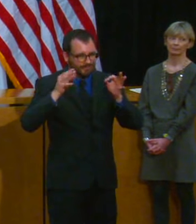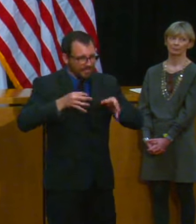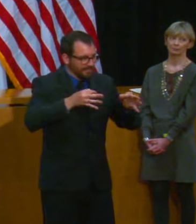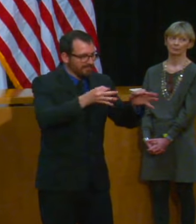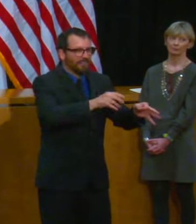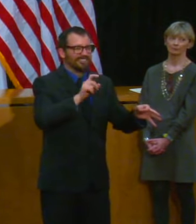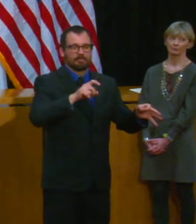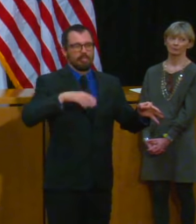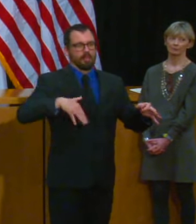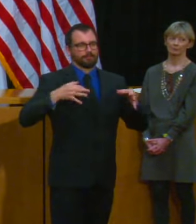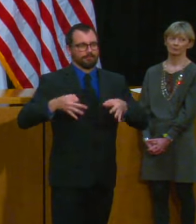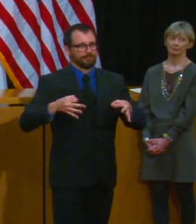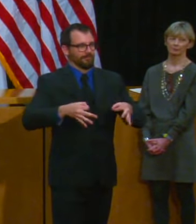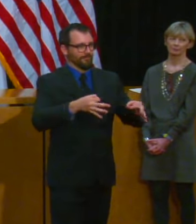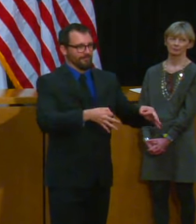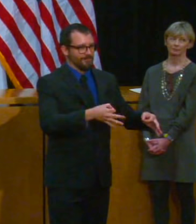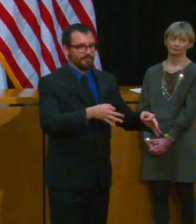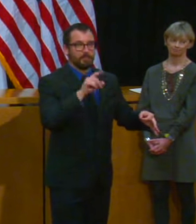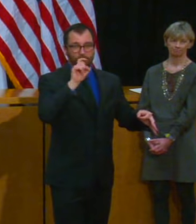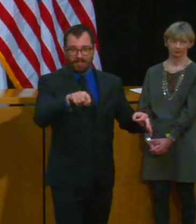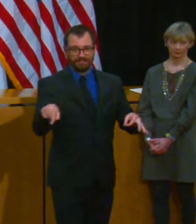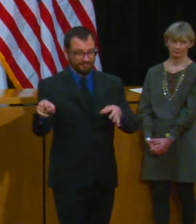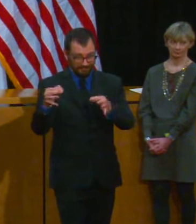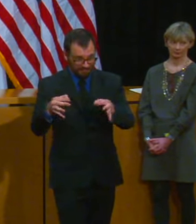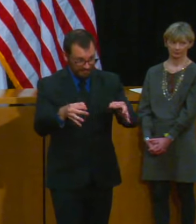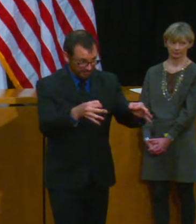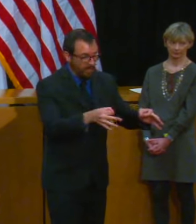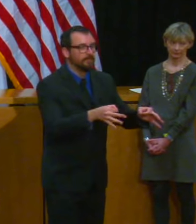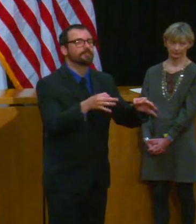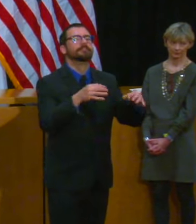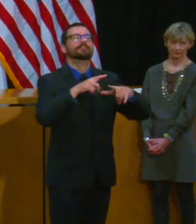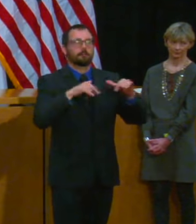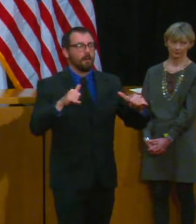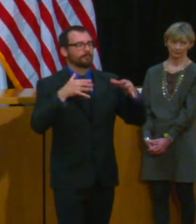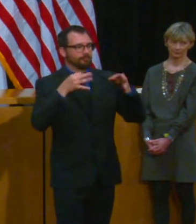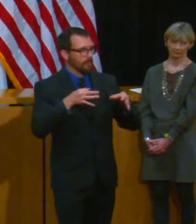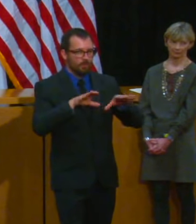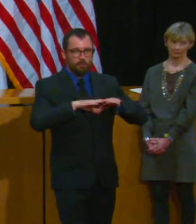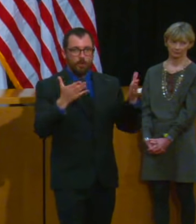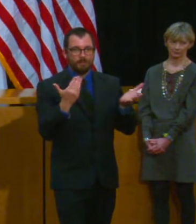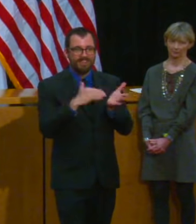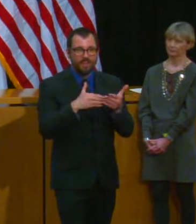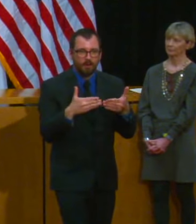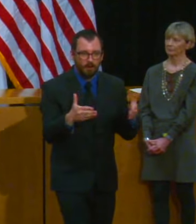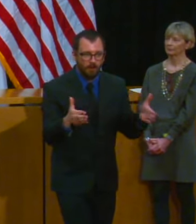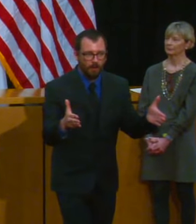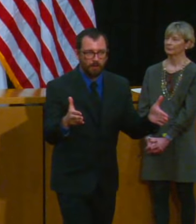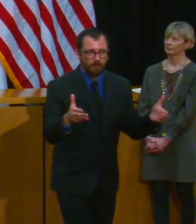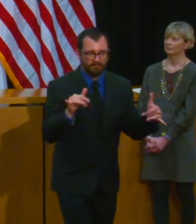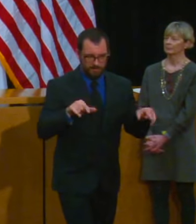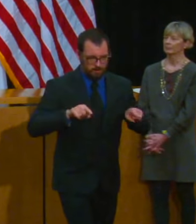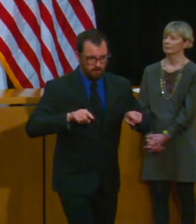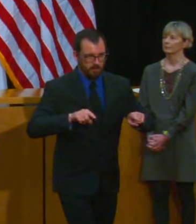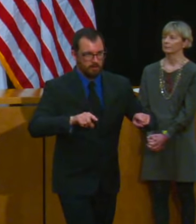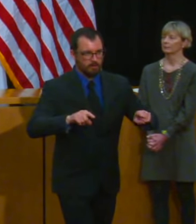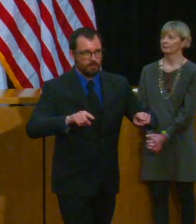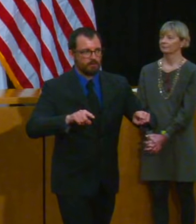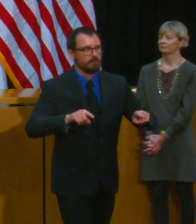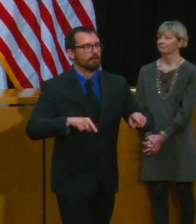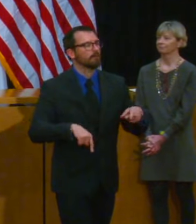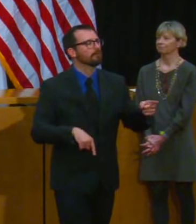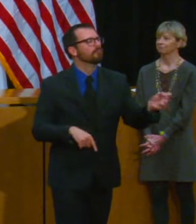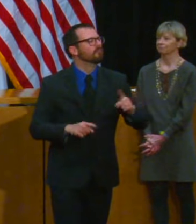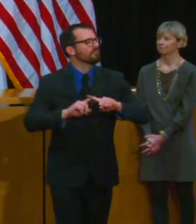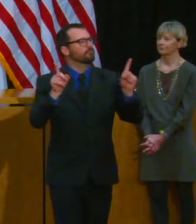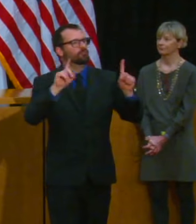the testing done by MIT are you confident that the additional PPE you're going to bring in will be higher quality